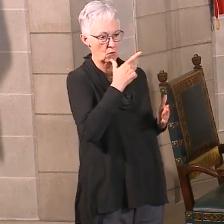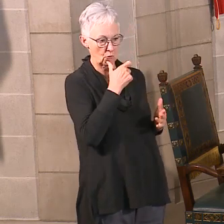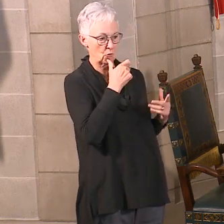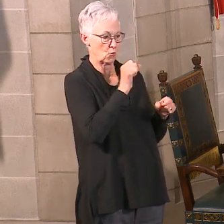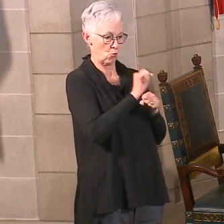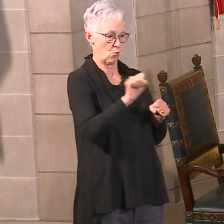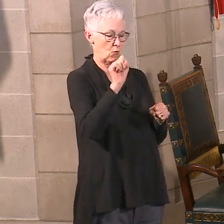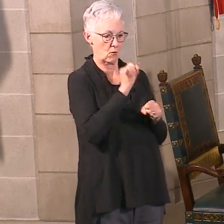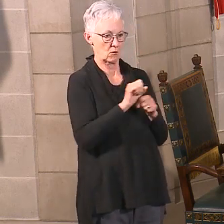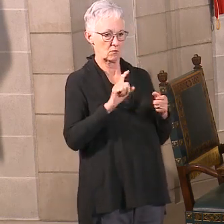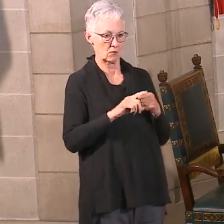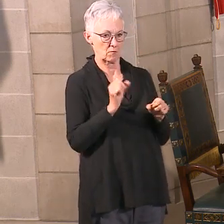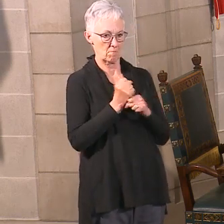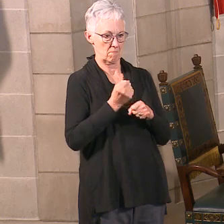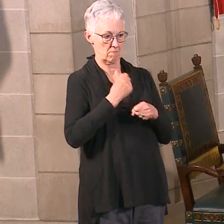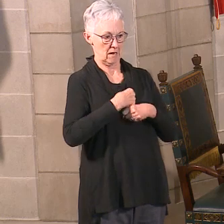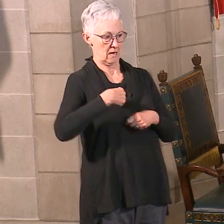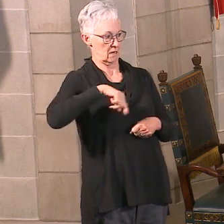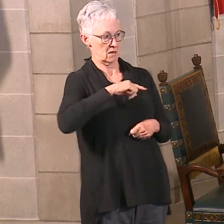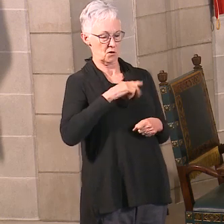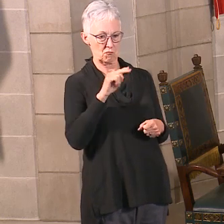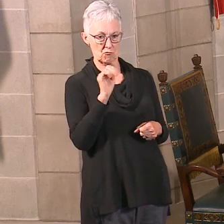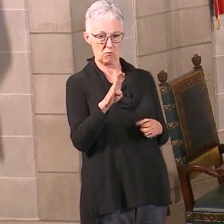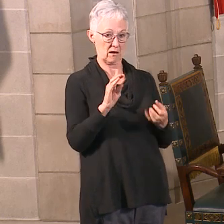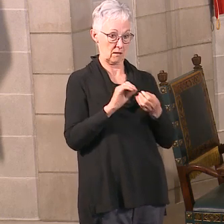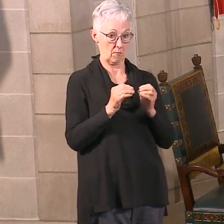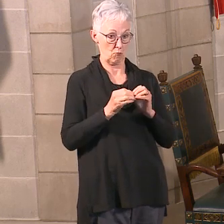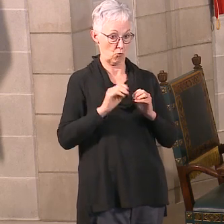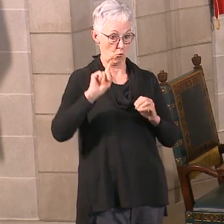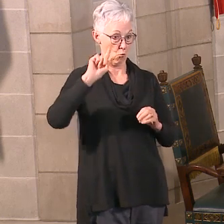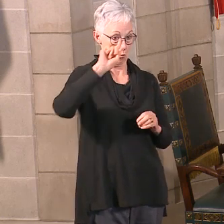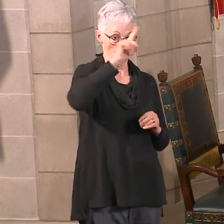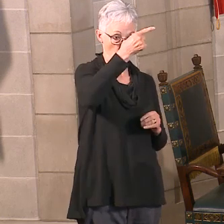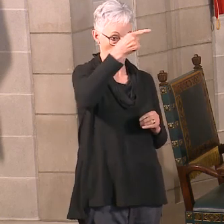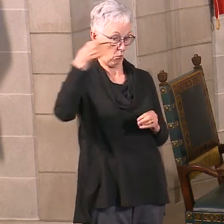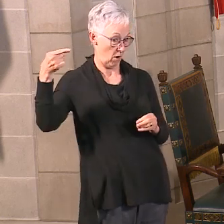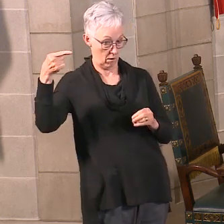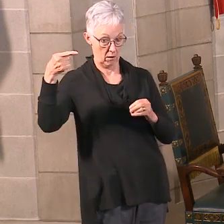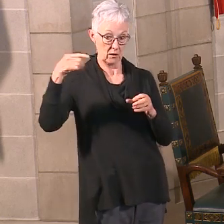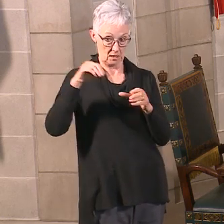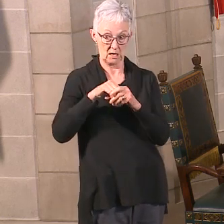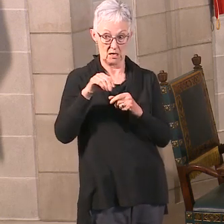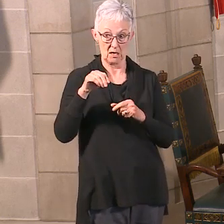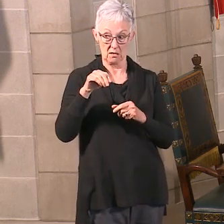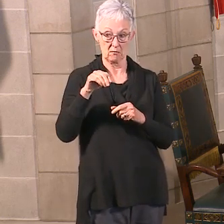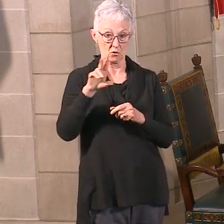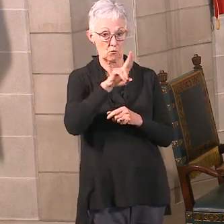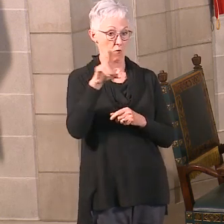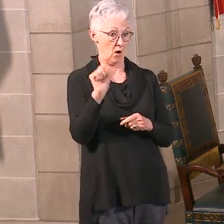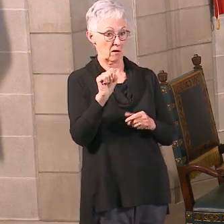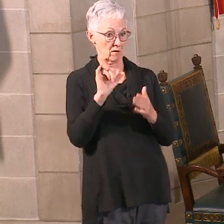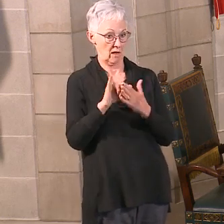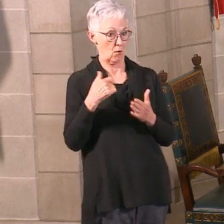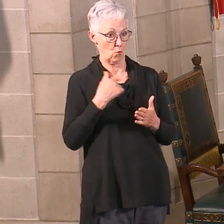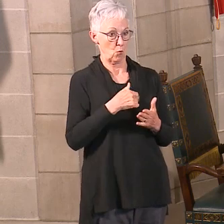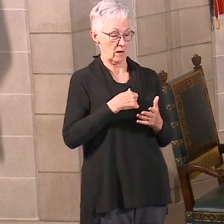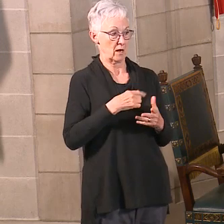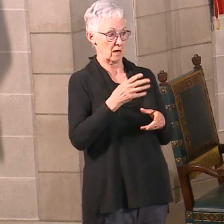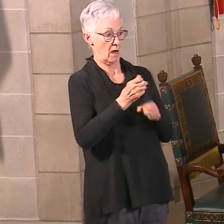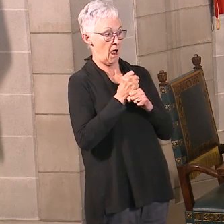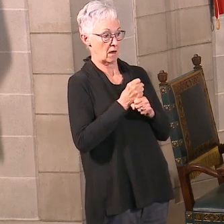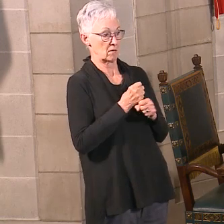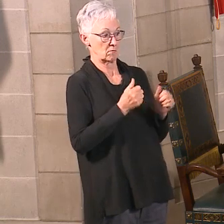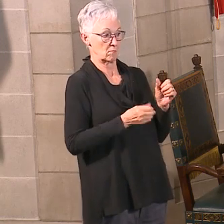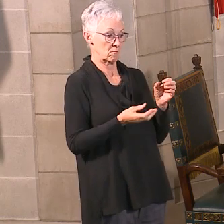in the nation with regard to being able to take advantage of that program and getting those small businesses the loans they need to be able to keep people on their payroll.